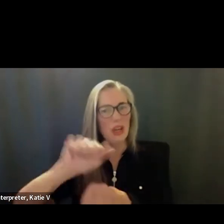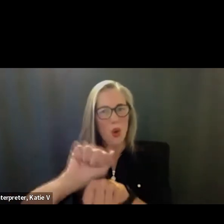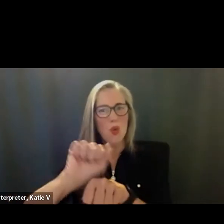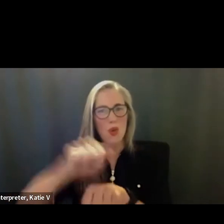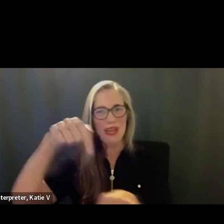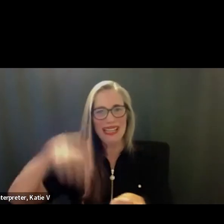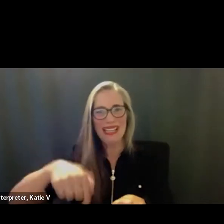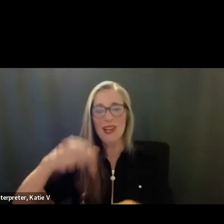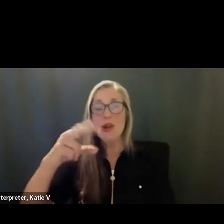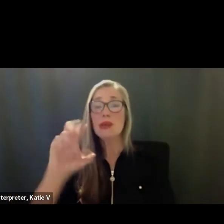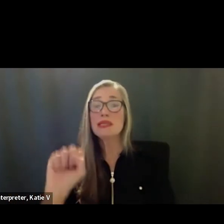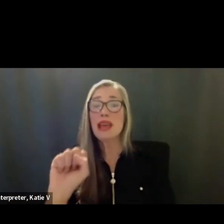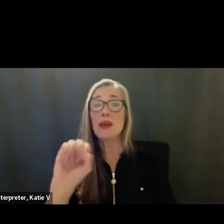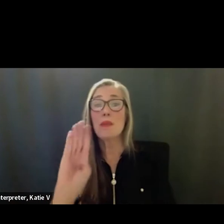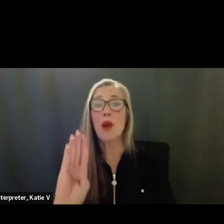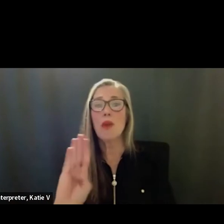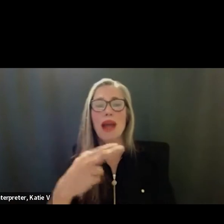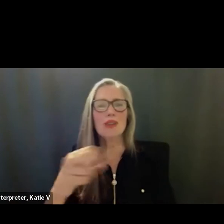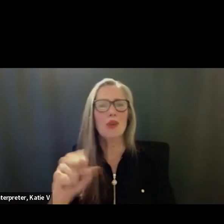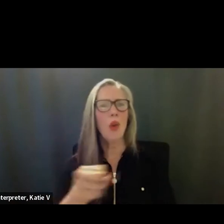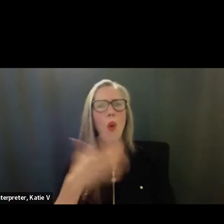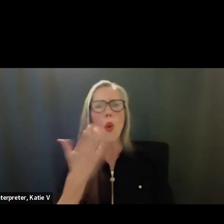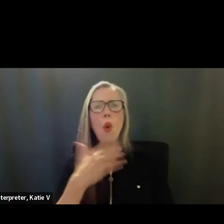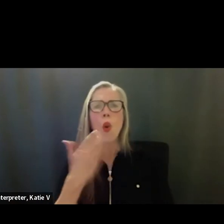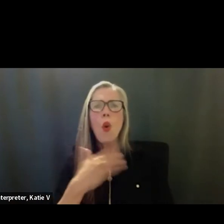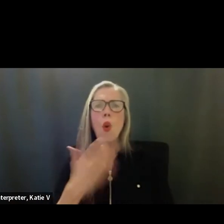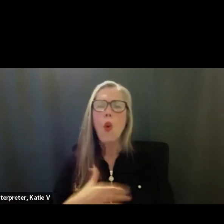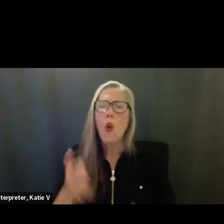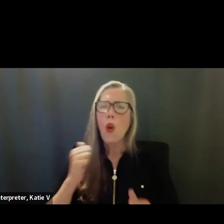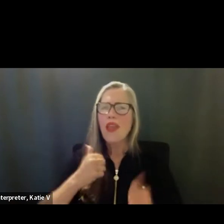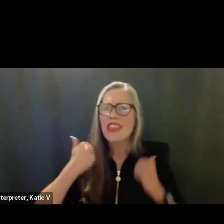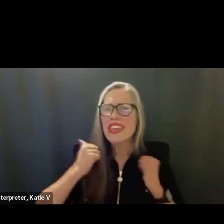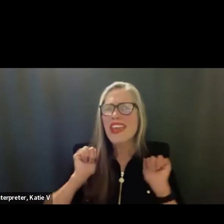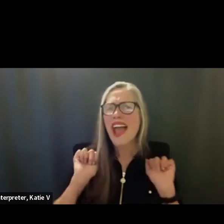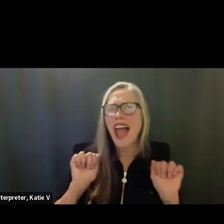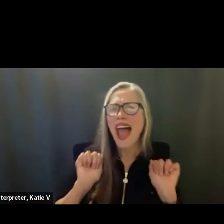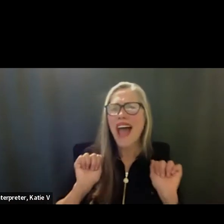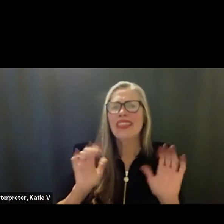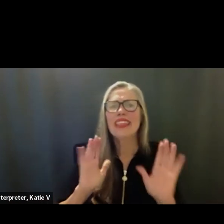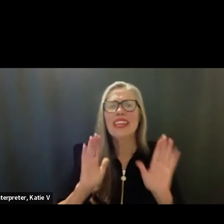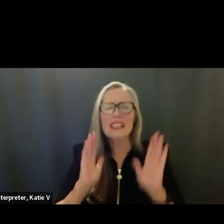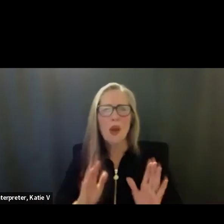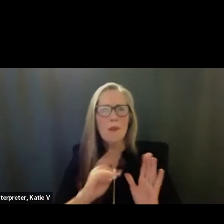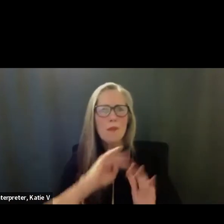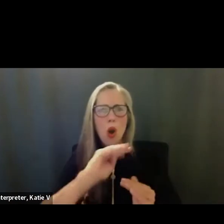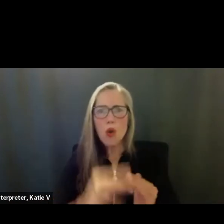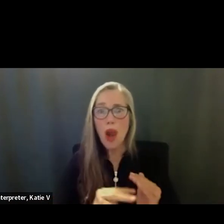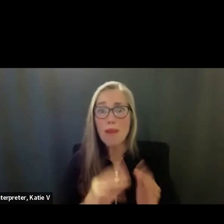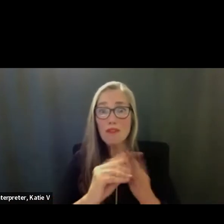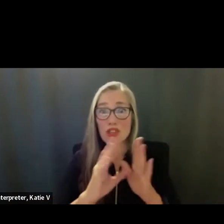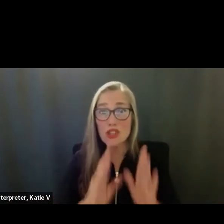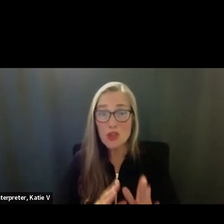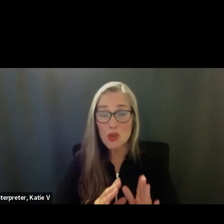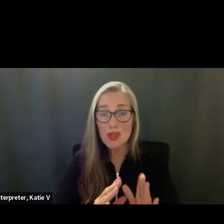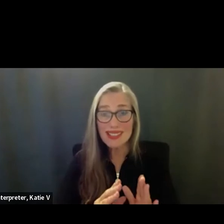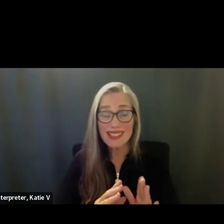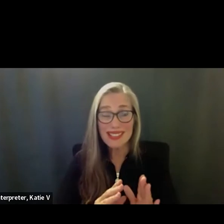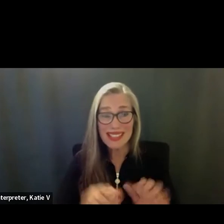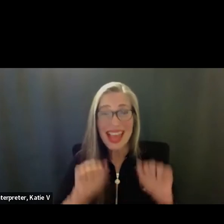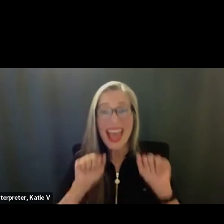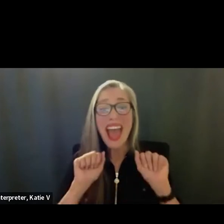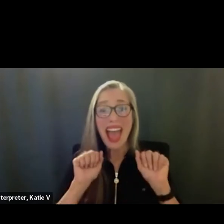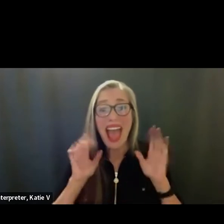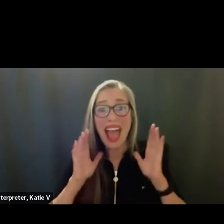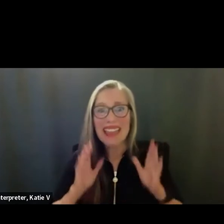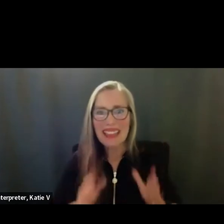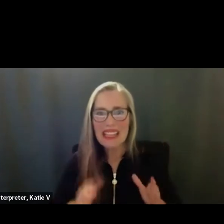Student athletes. We have an amazing athletic program and this is a picture of all of our student athletes that